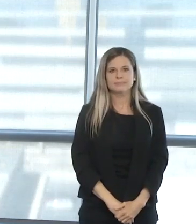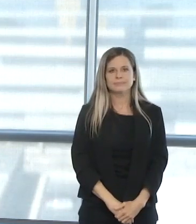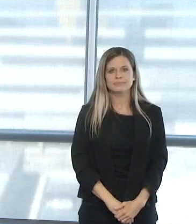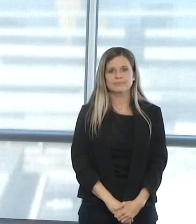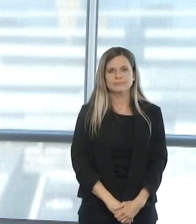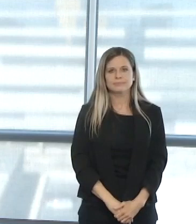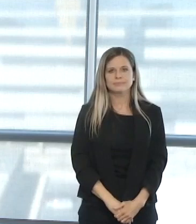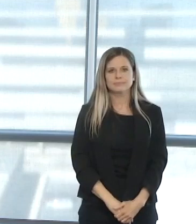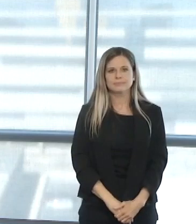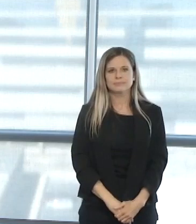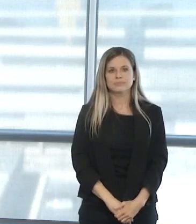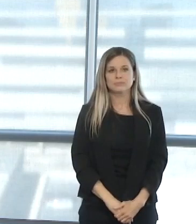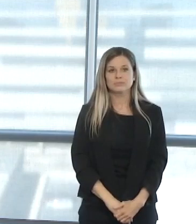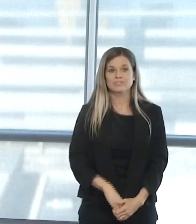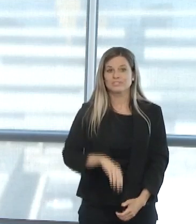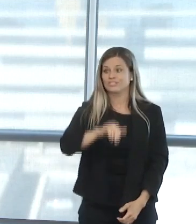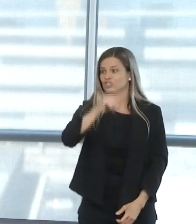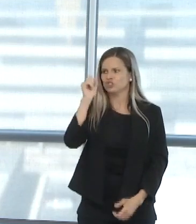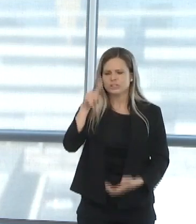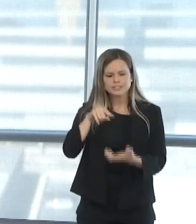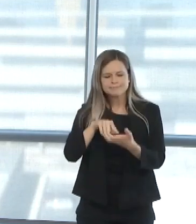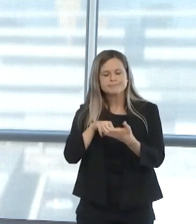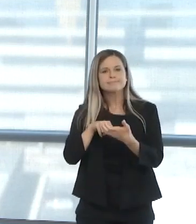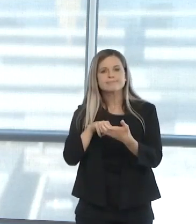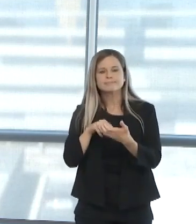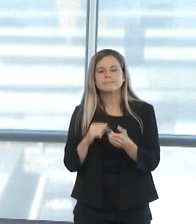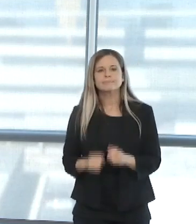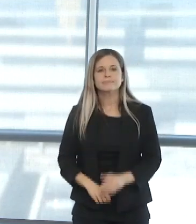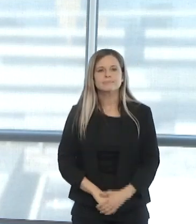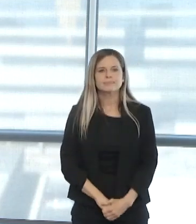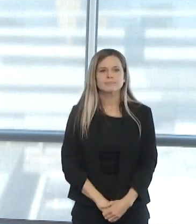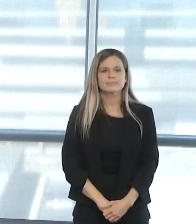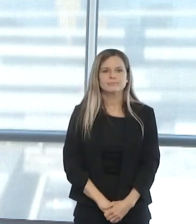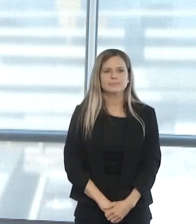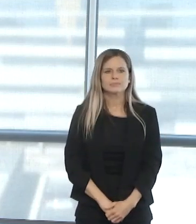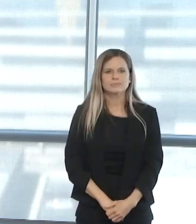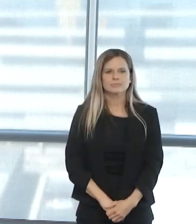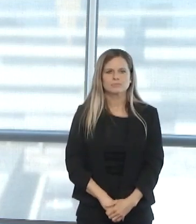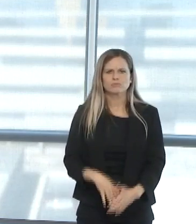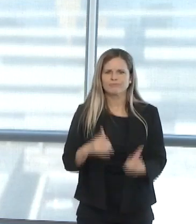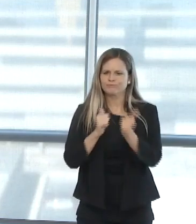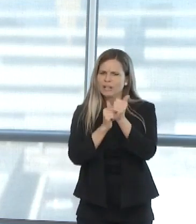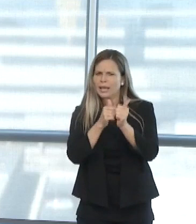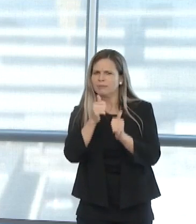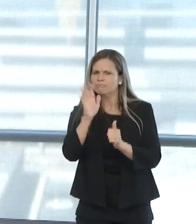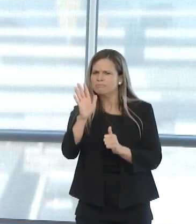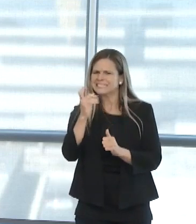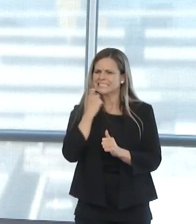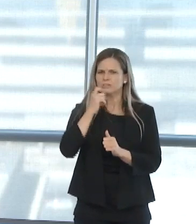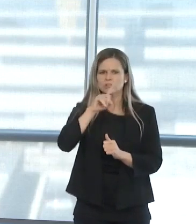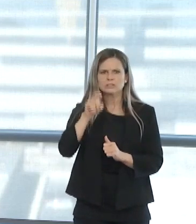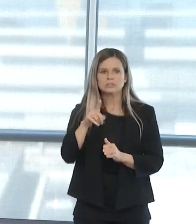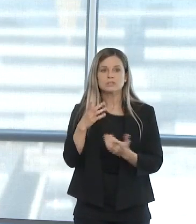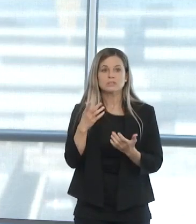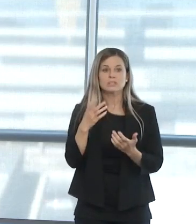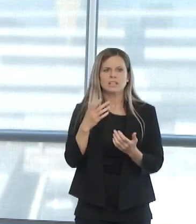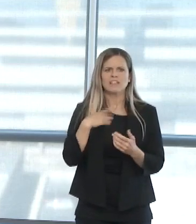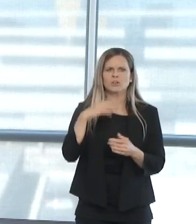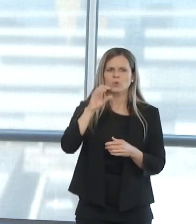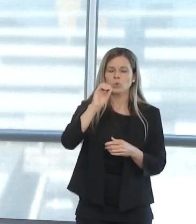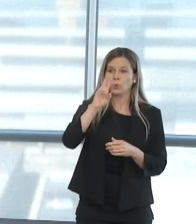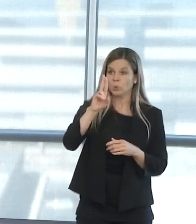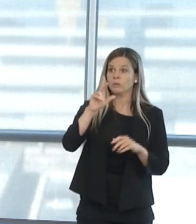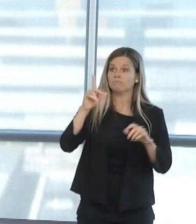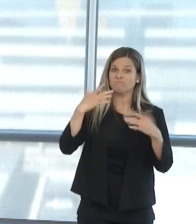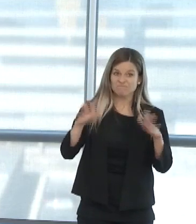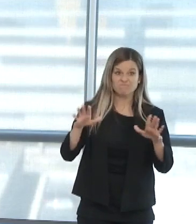Another question is, it's a follow-up. It's how many licensed critical care beds are there now that would need to be